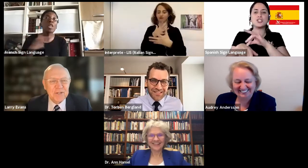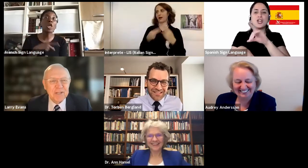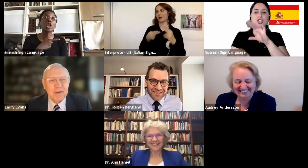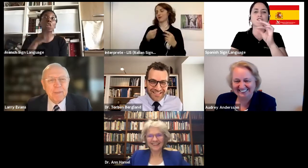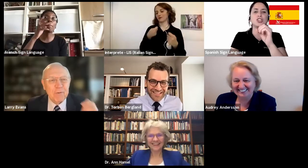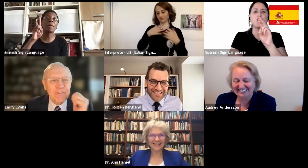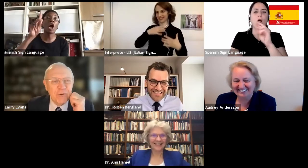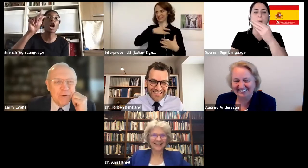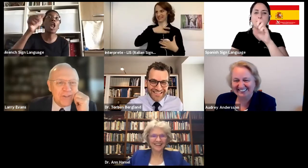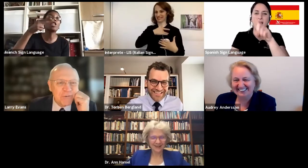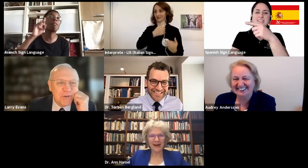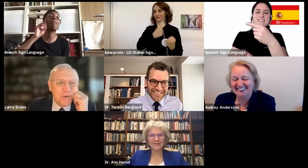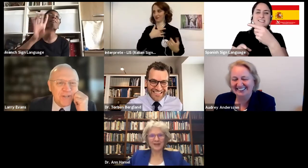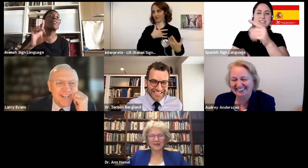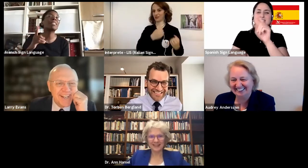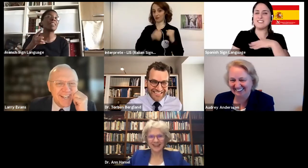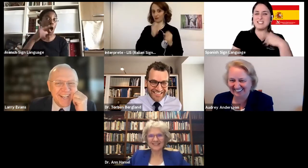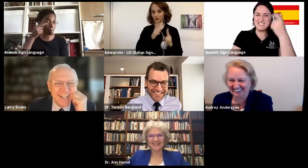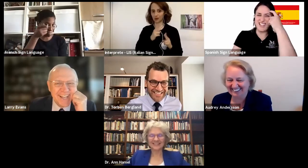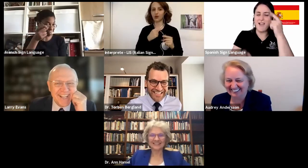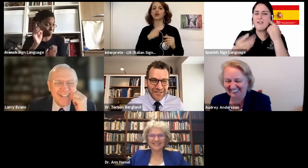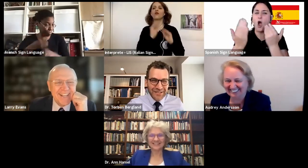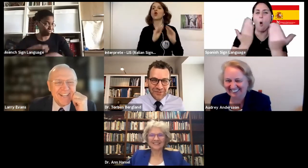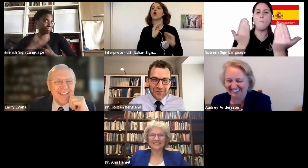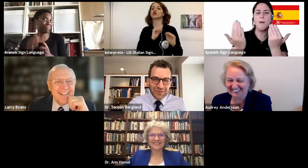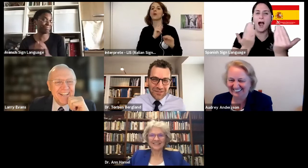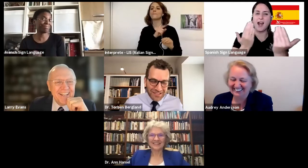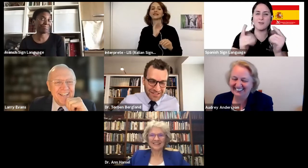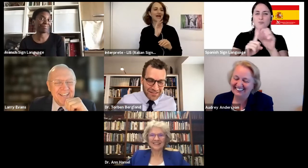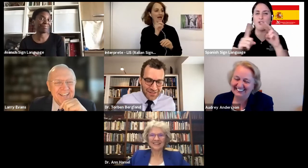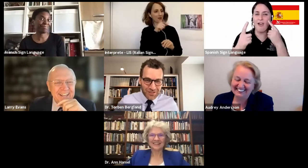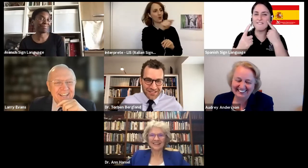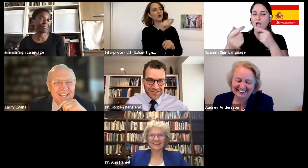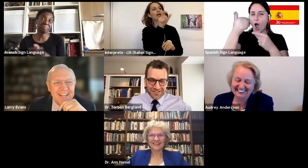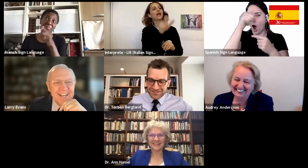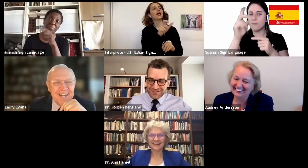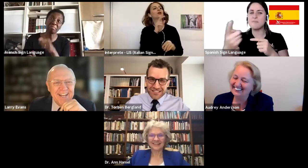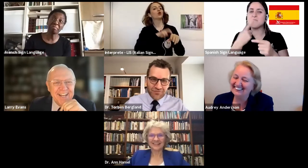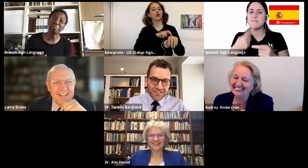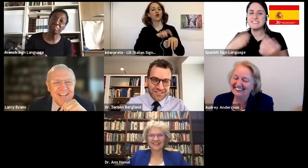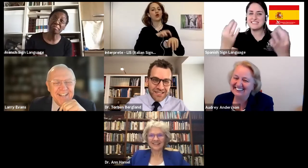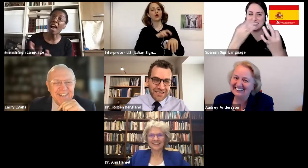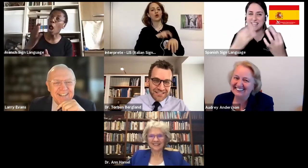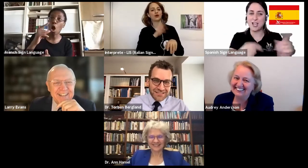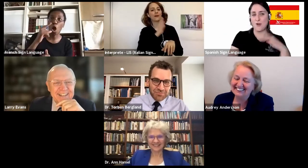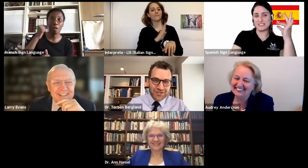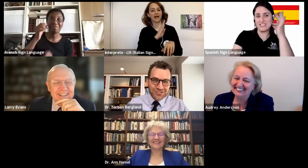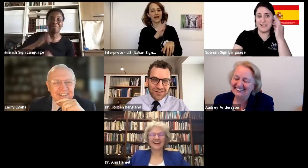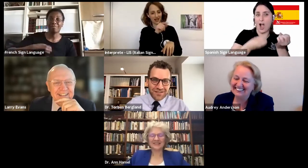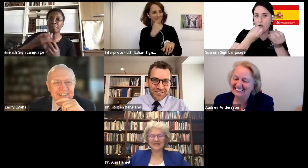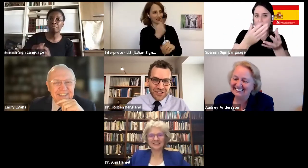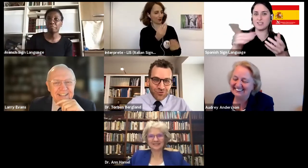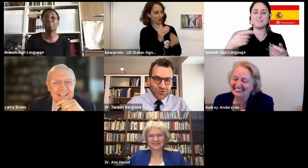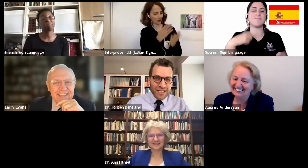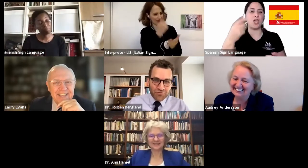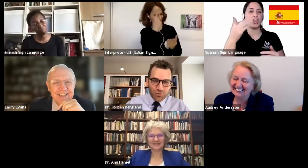Get a male view on this. male view. Yes. Well, I think we can safely say yes, because